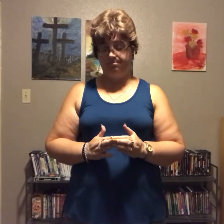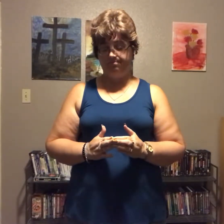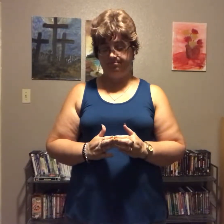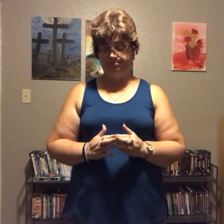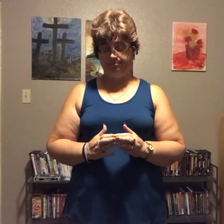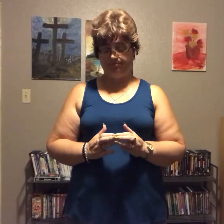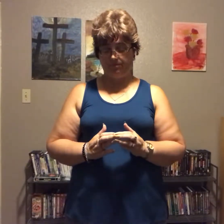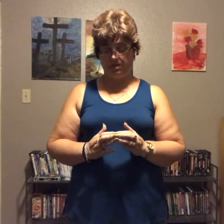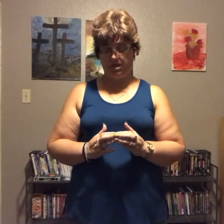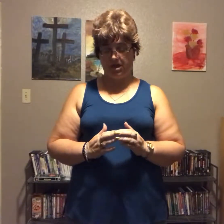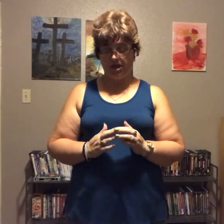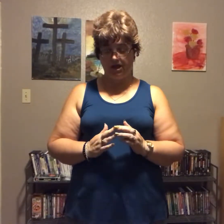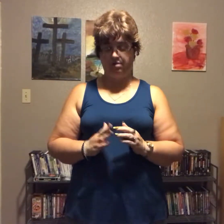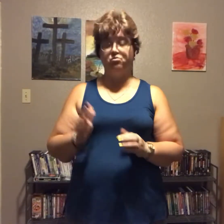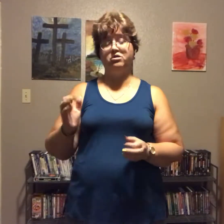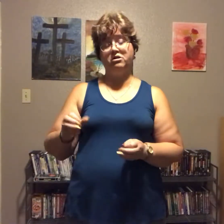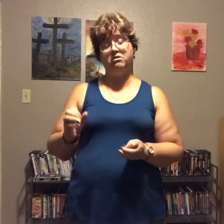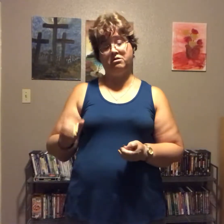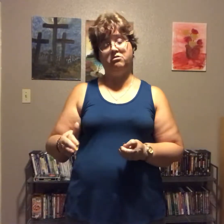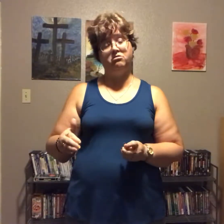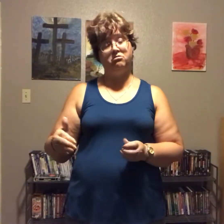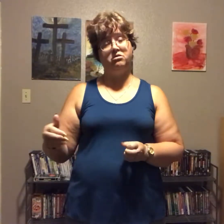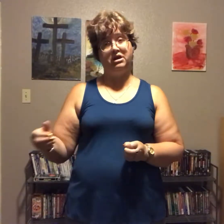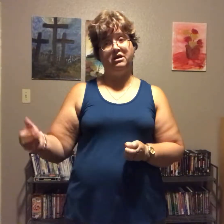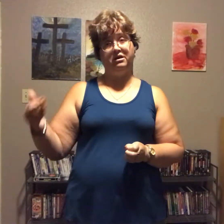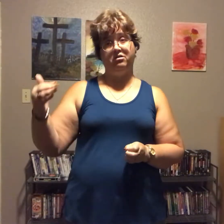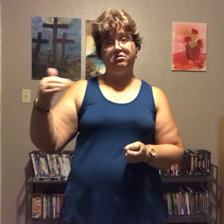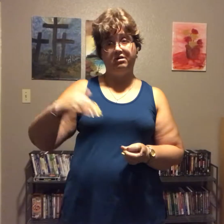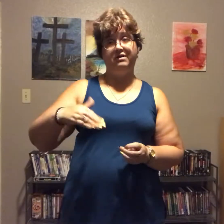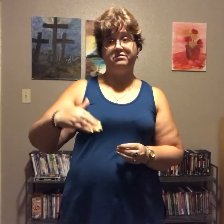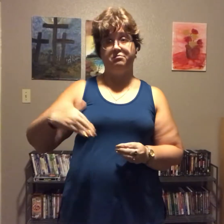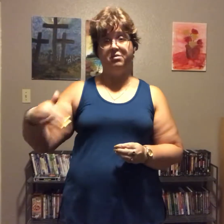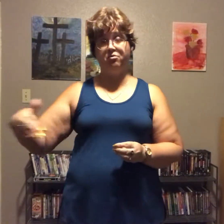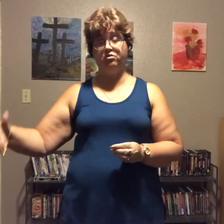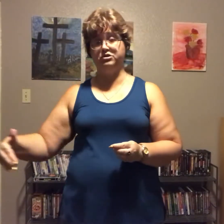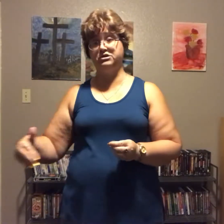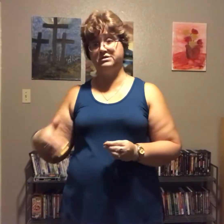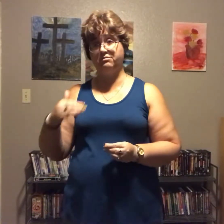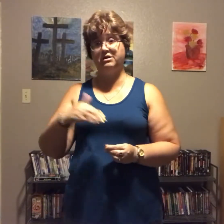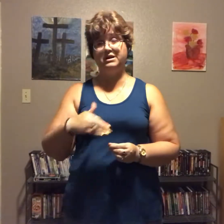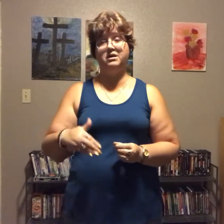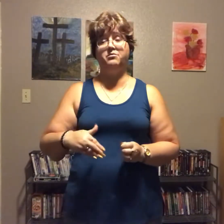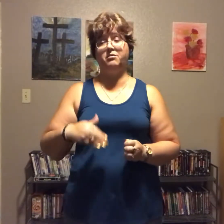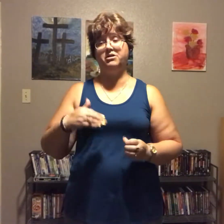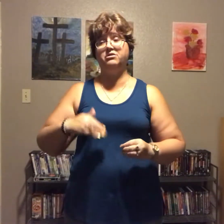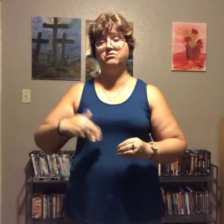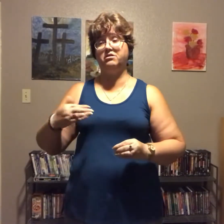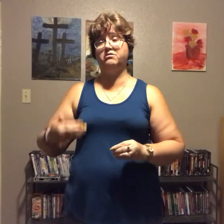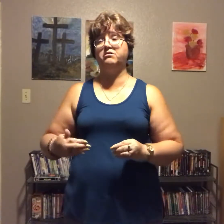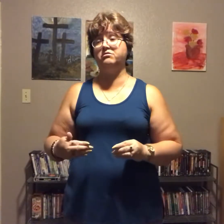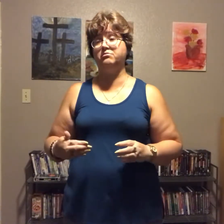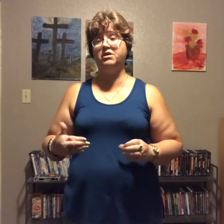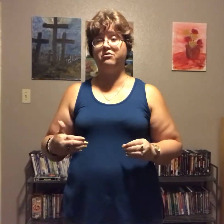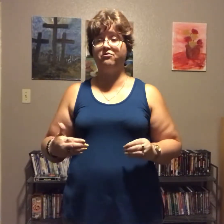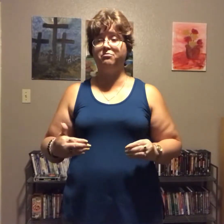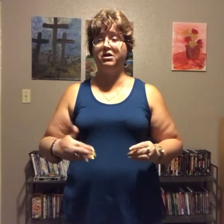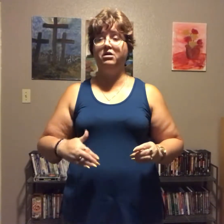and I am working on eating less in my portions I really am I mean it's not just a matter of me